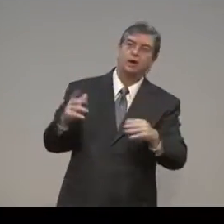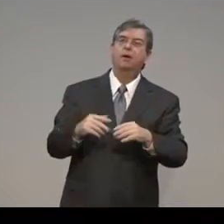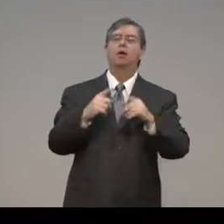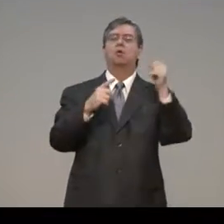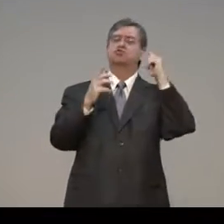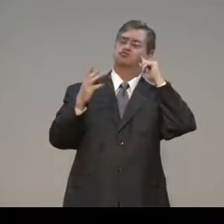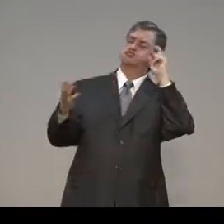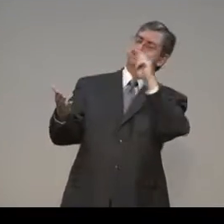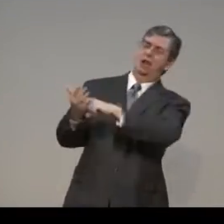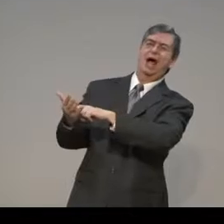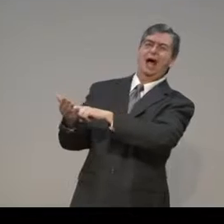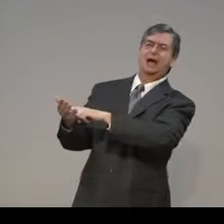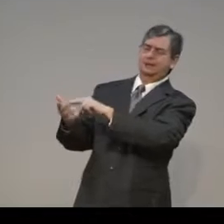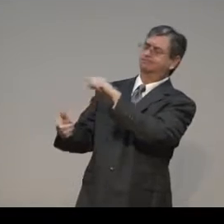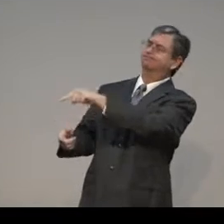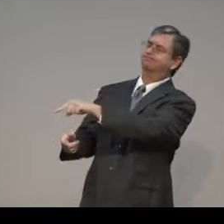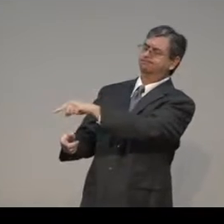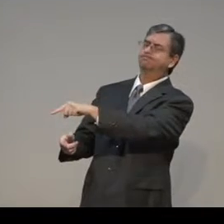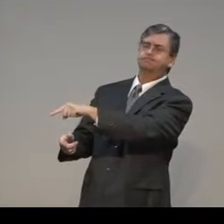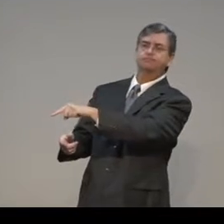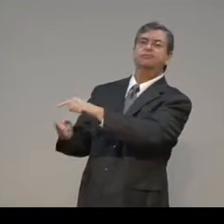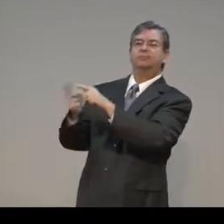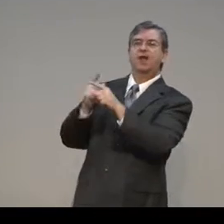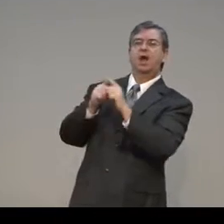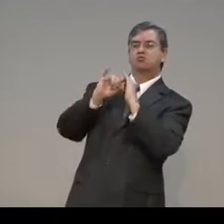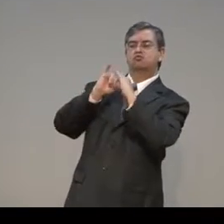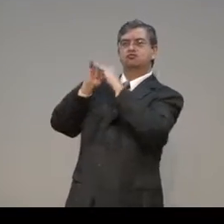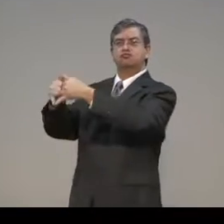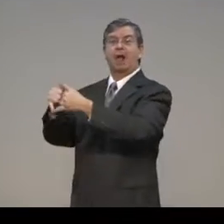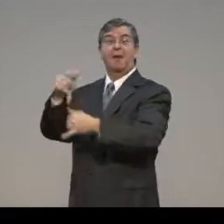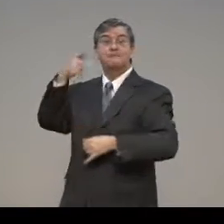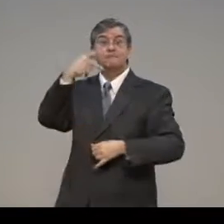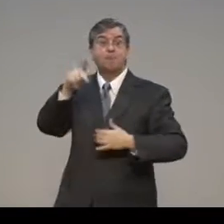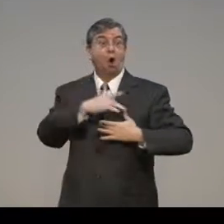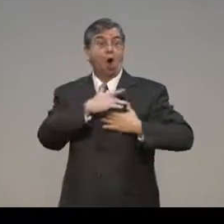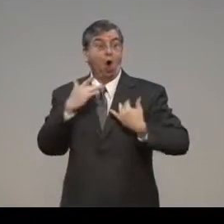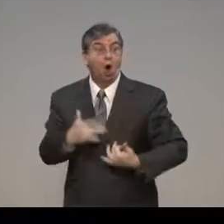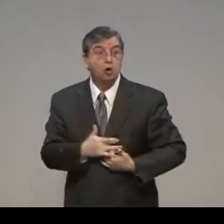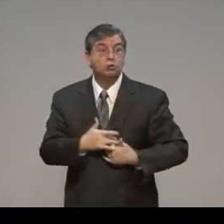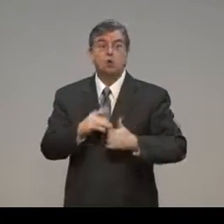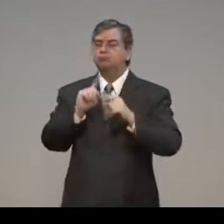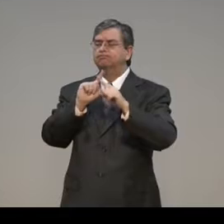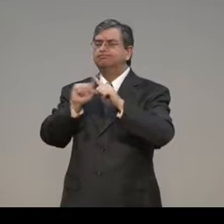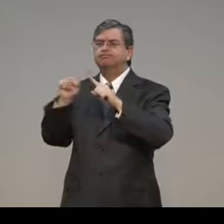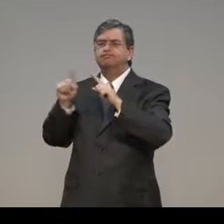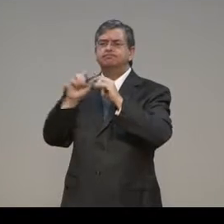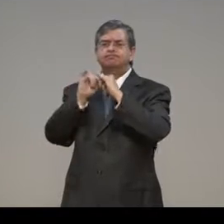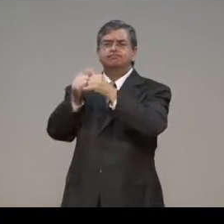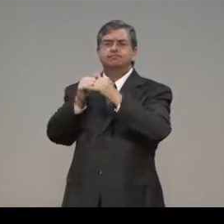especially those who are injured who've lost a limb. And then they'll receive the Purple Heart